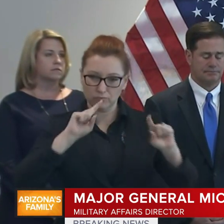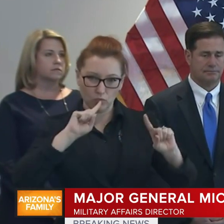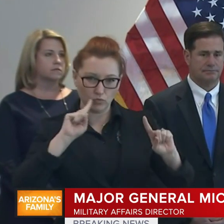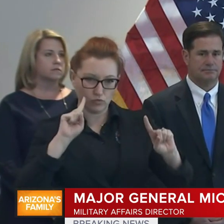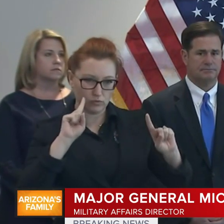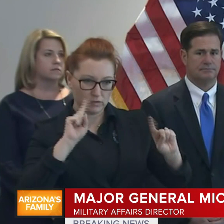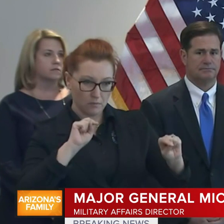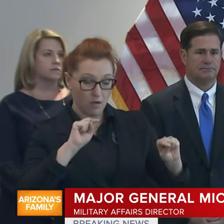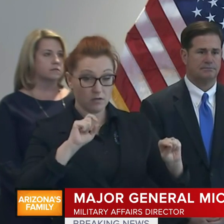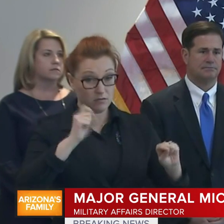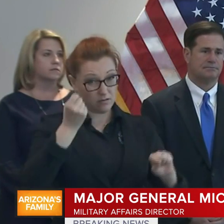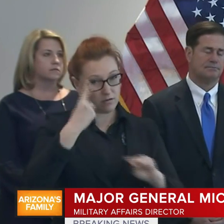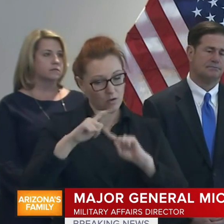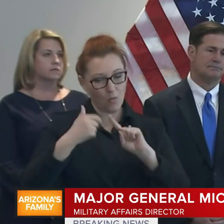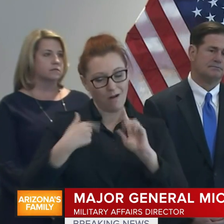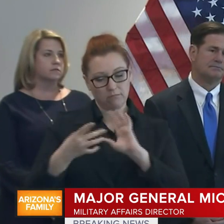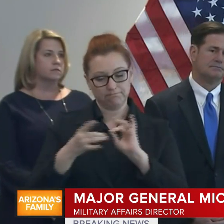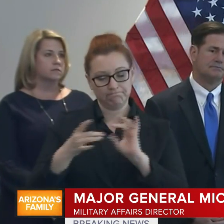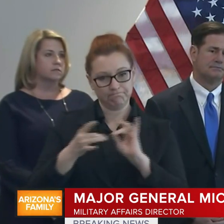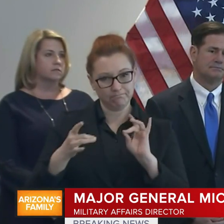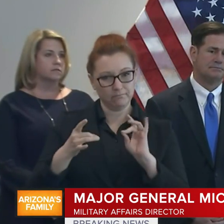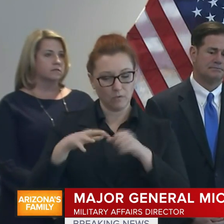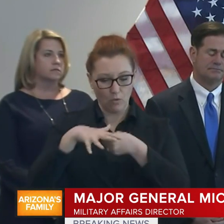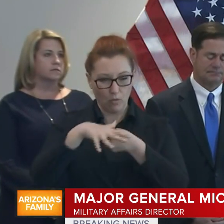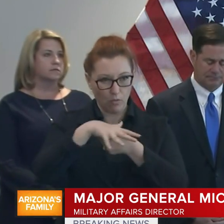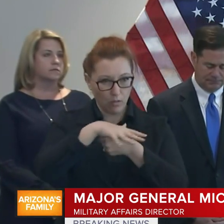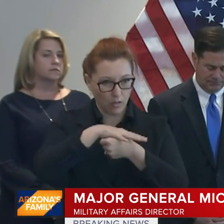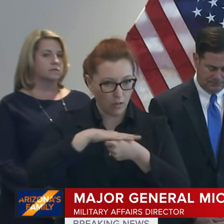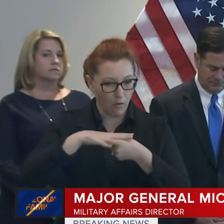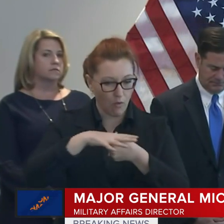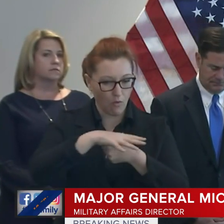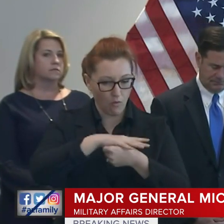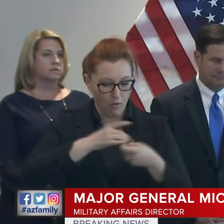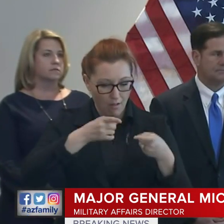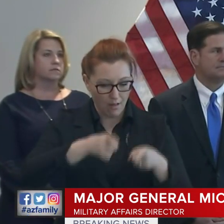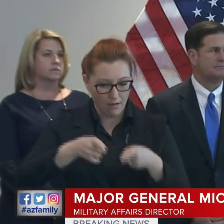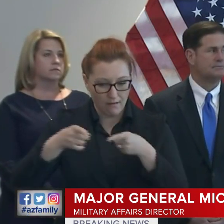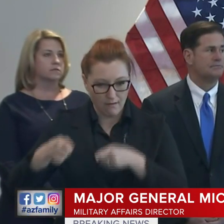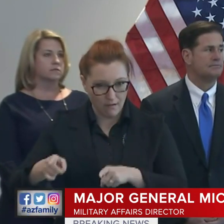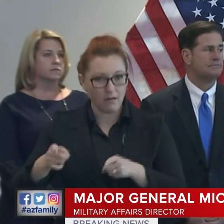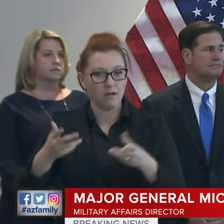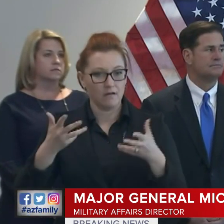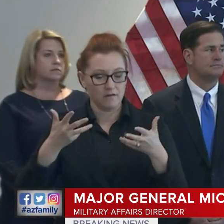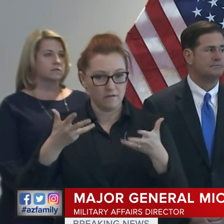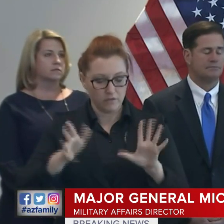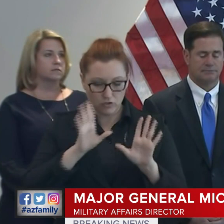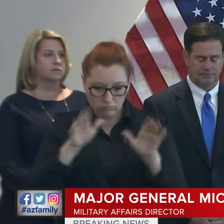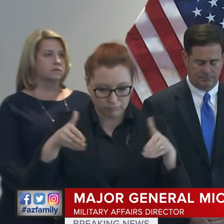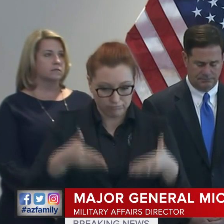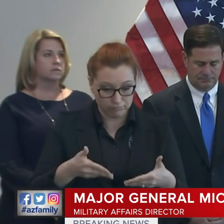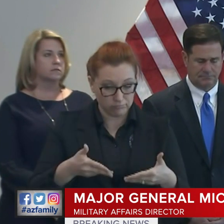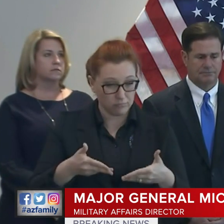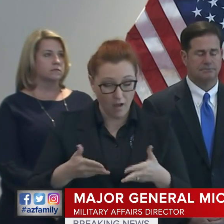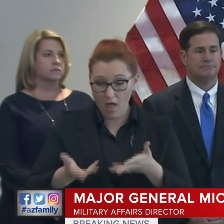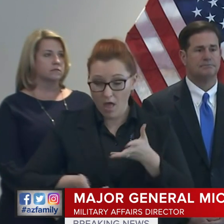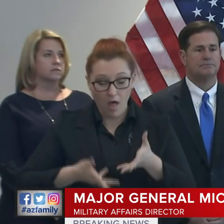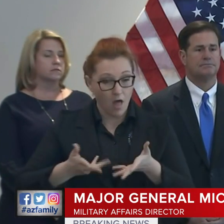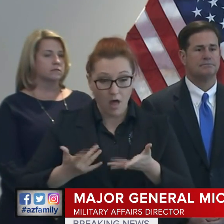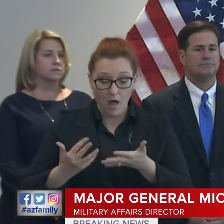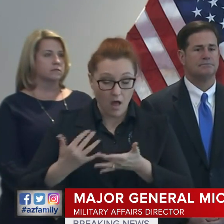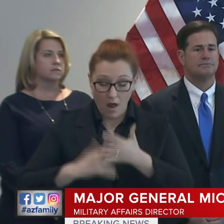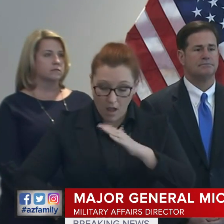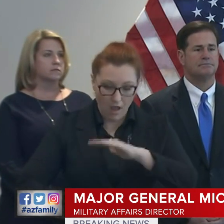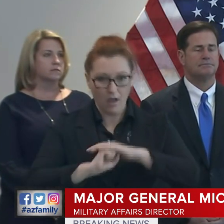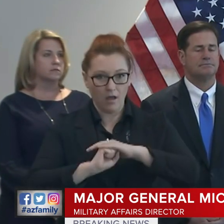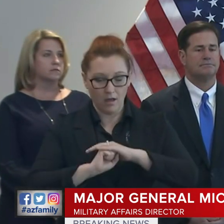when I talk about the idea that local incidents are executed and when resources are overwhelmed, they